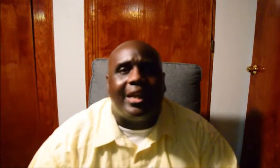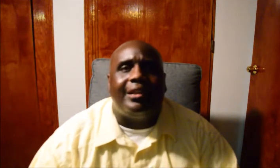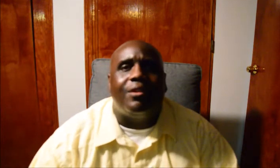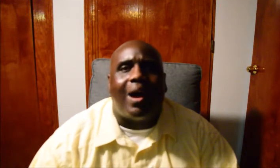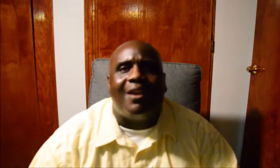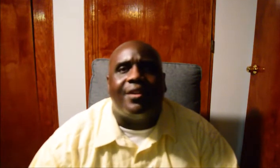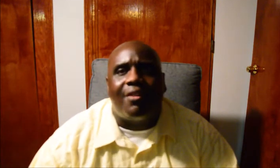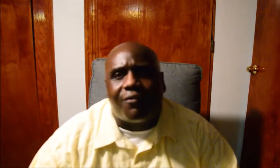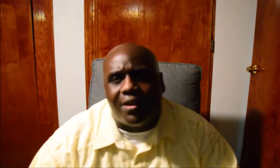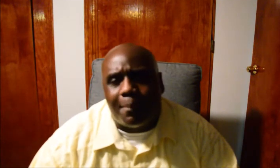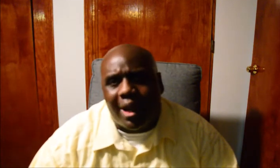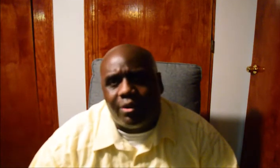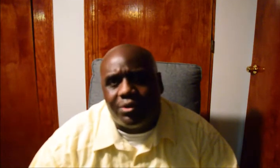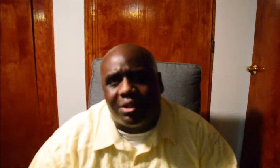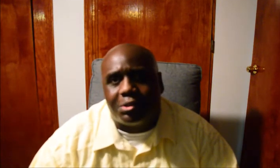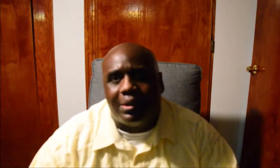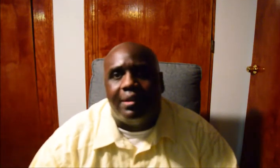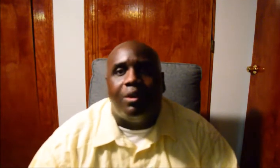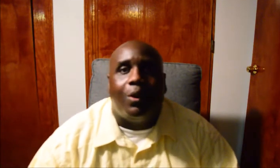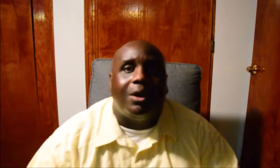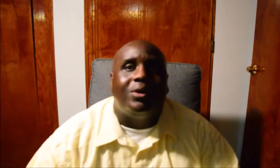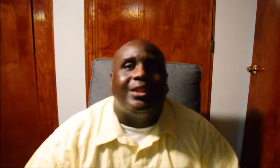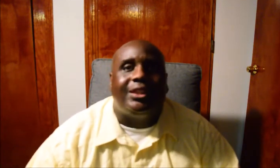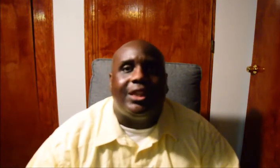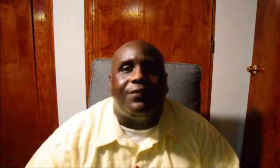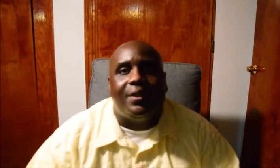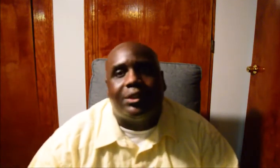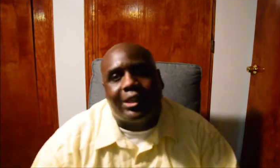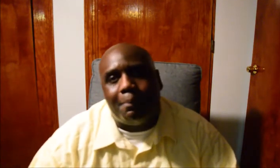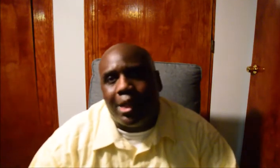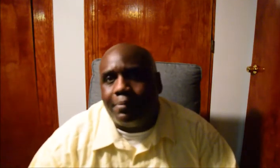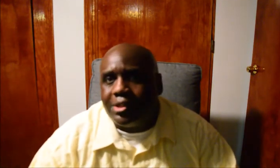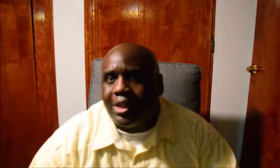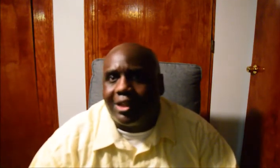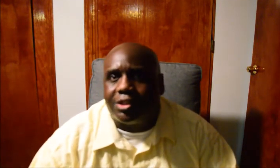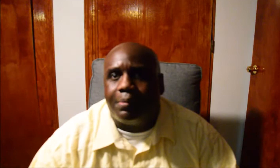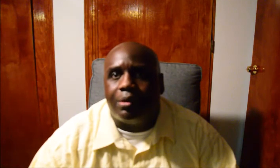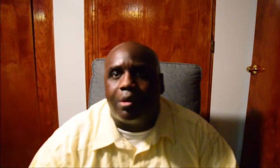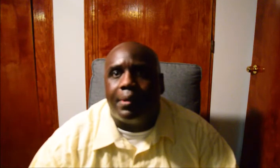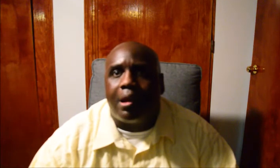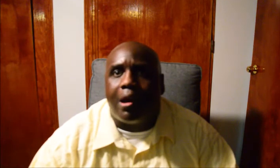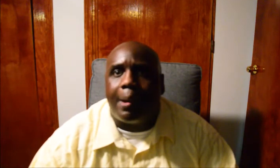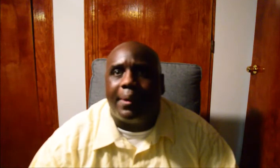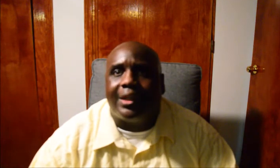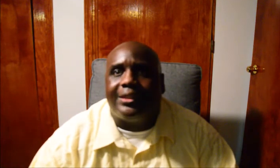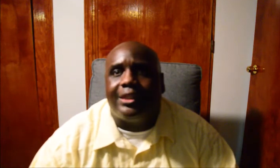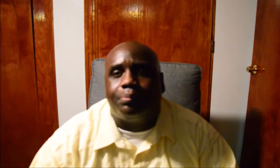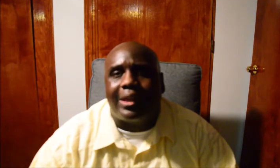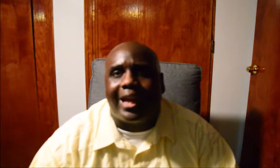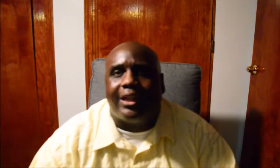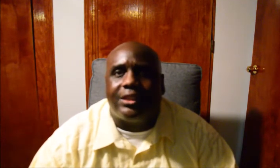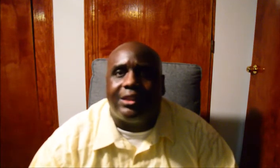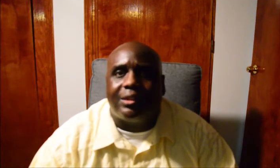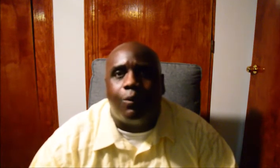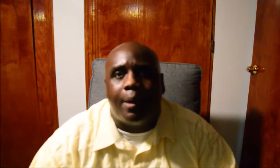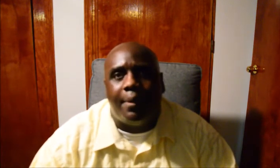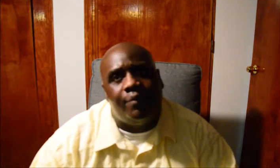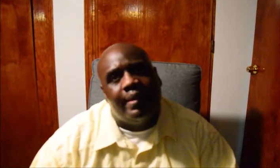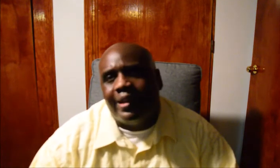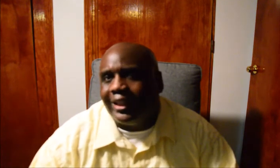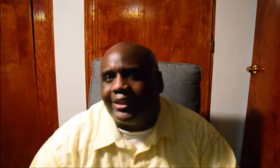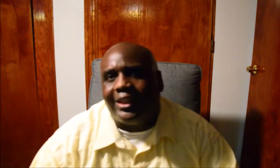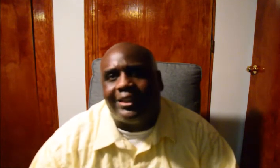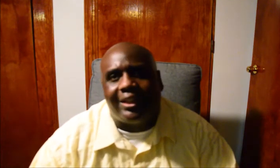But then, you know, I have another friend of mine who tells me, well, she feels that maybe she has to be a little bit hard because she's black and she's a